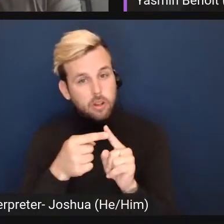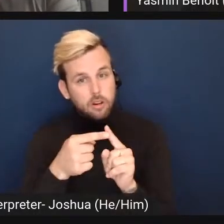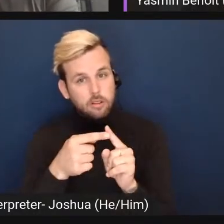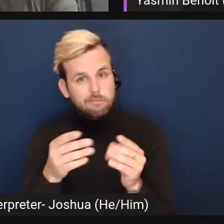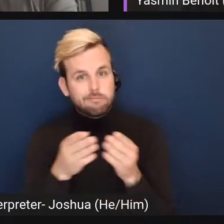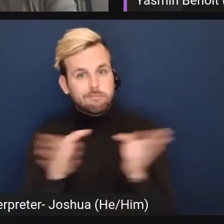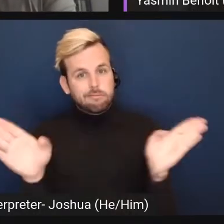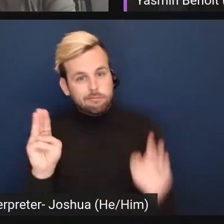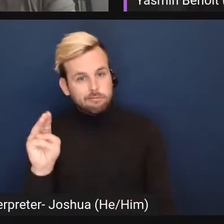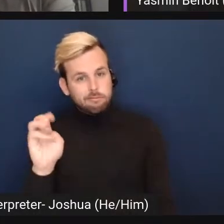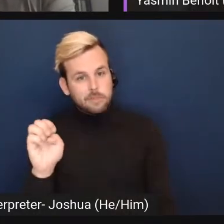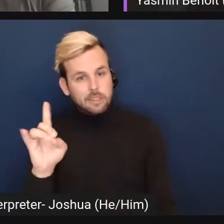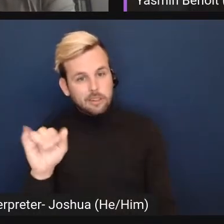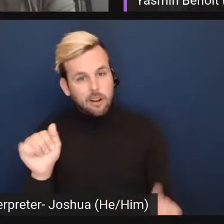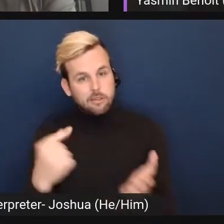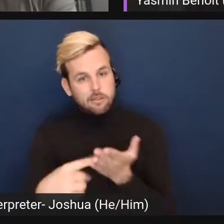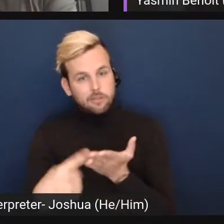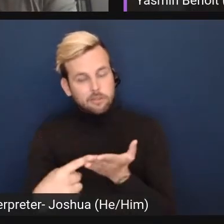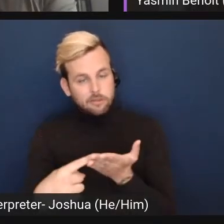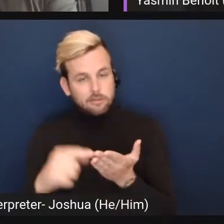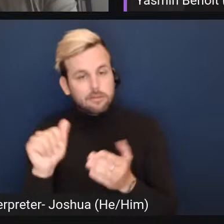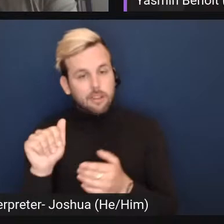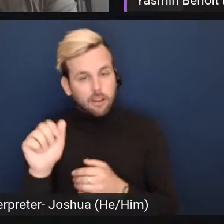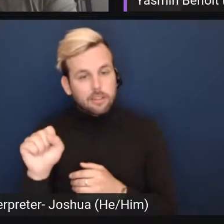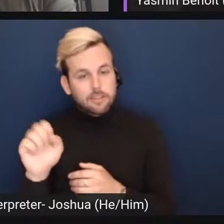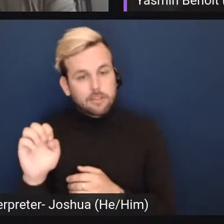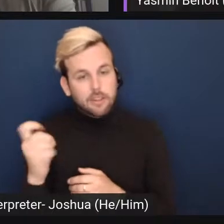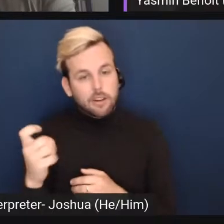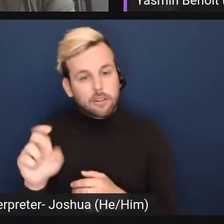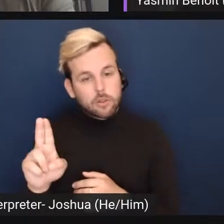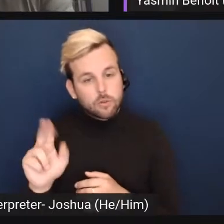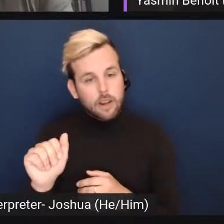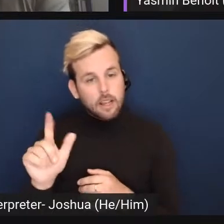media discussing asexuality.